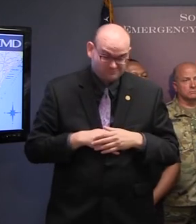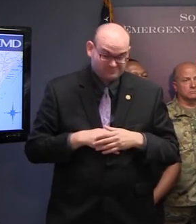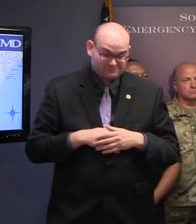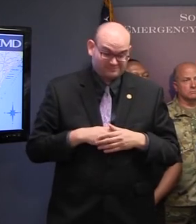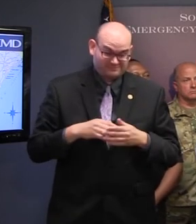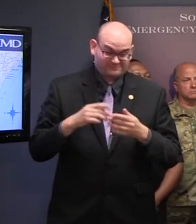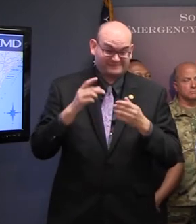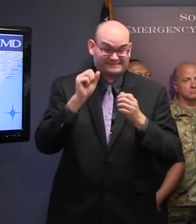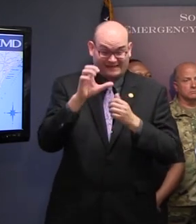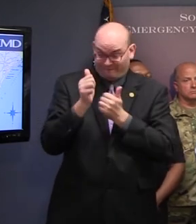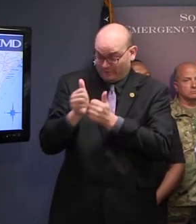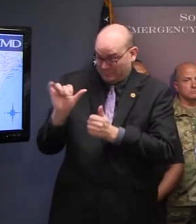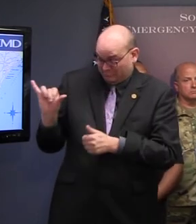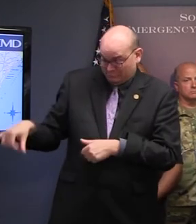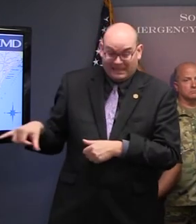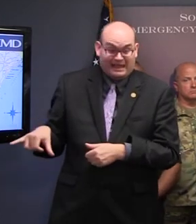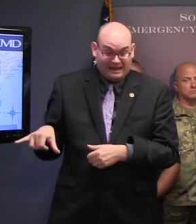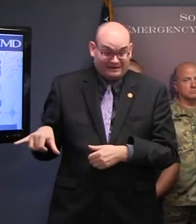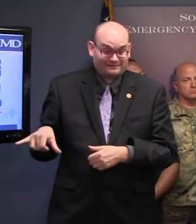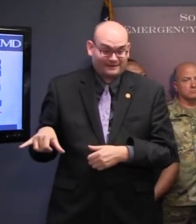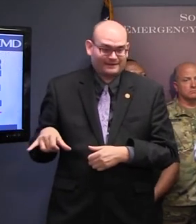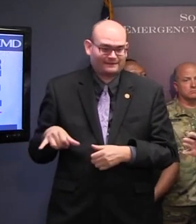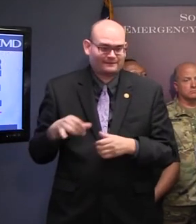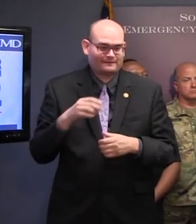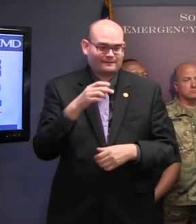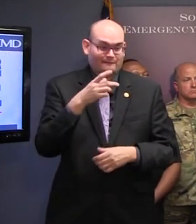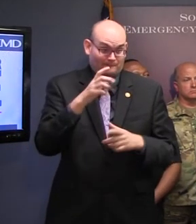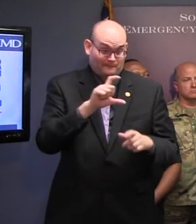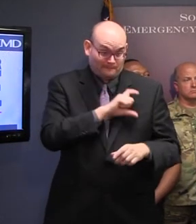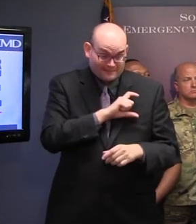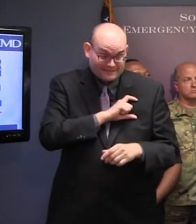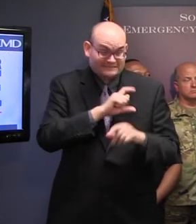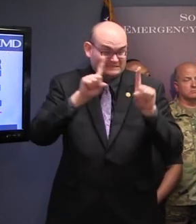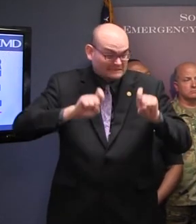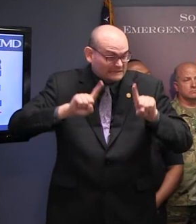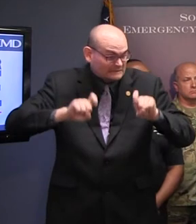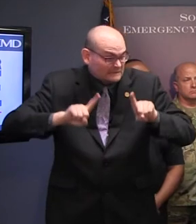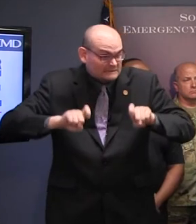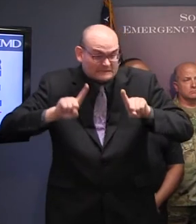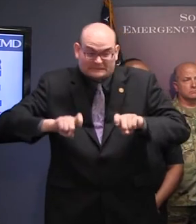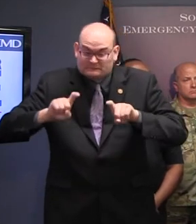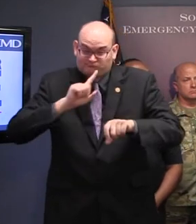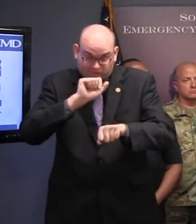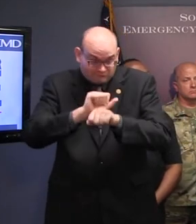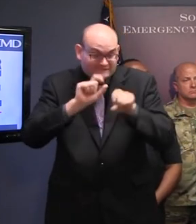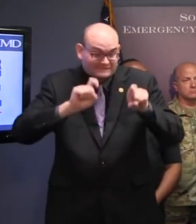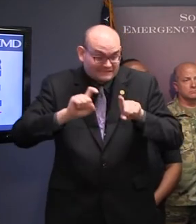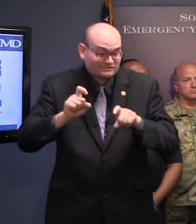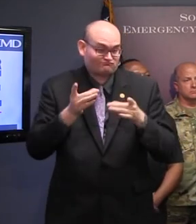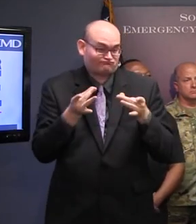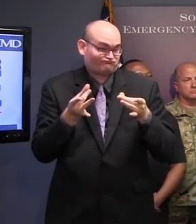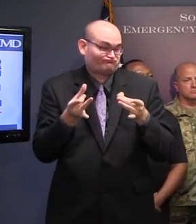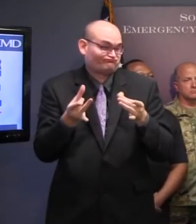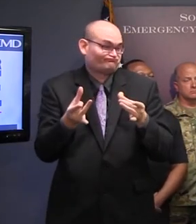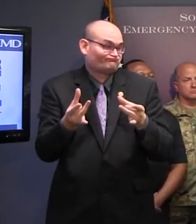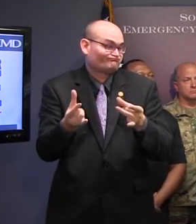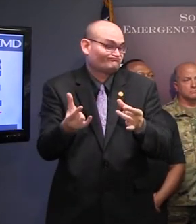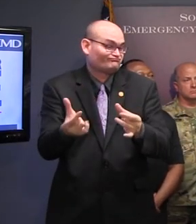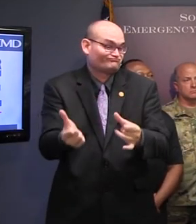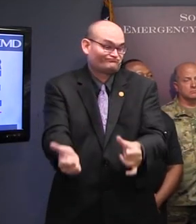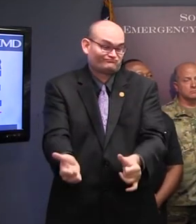they're all open, clear. Everything's on them working, no obstructions. And if we follow those signs,